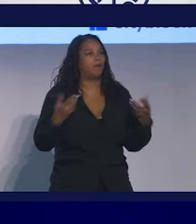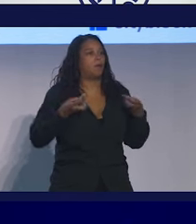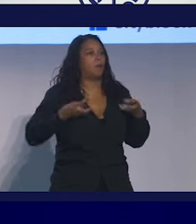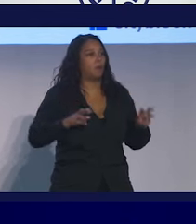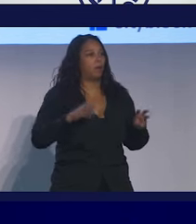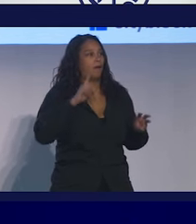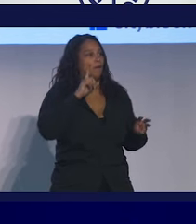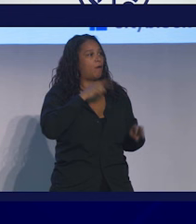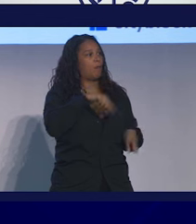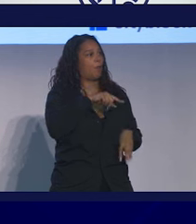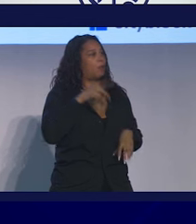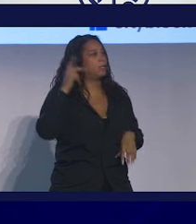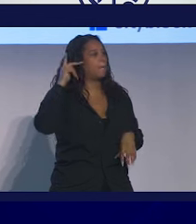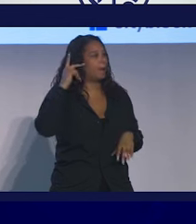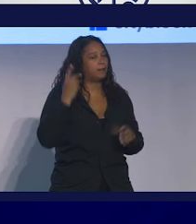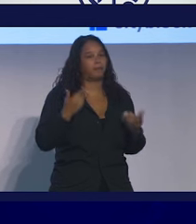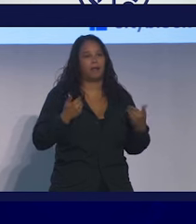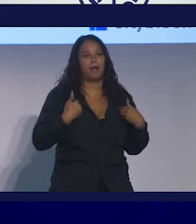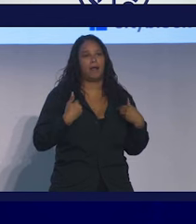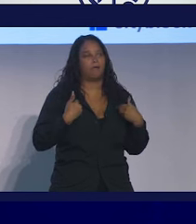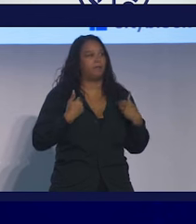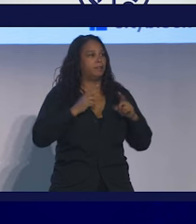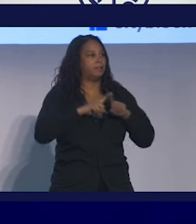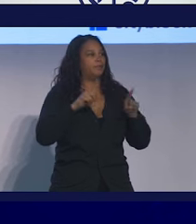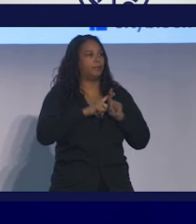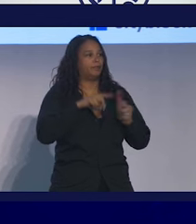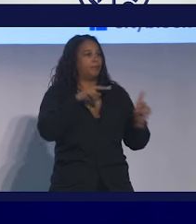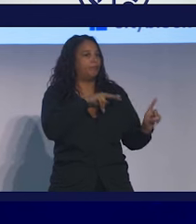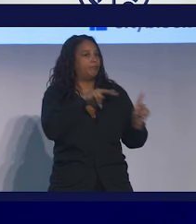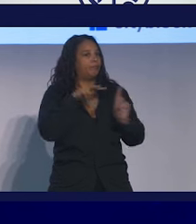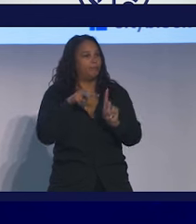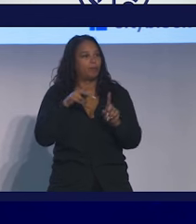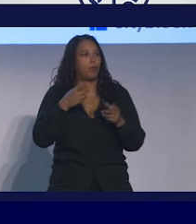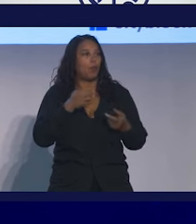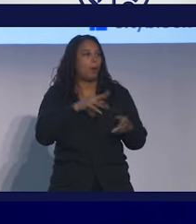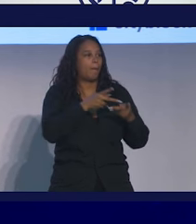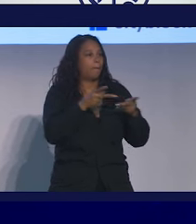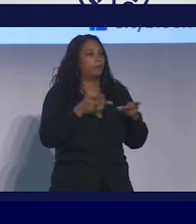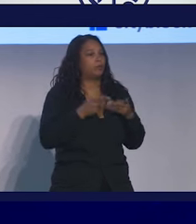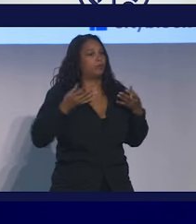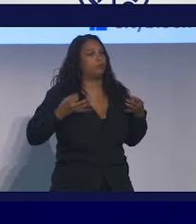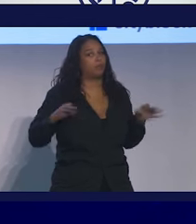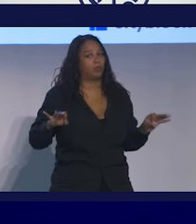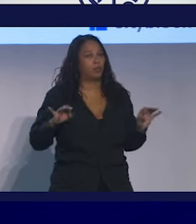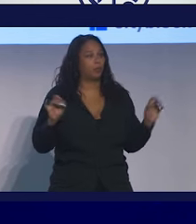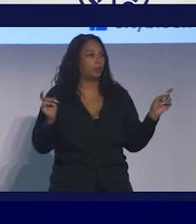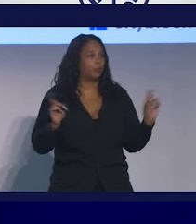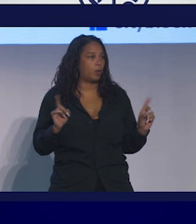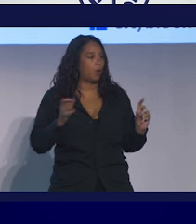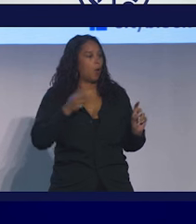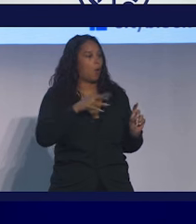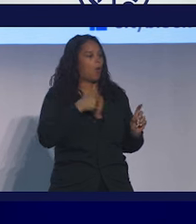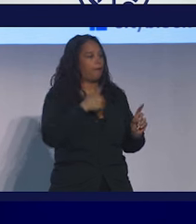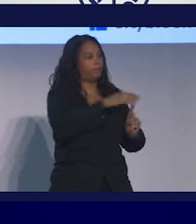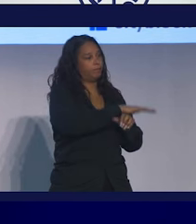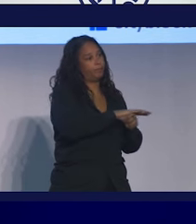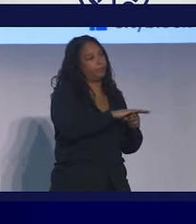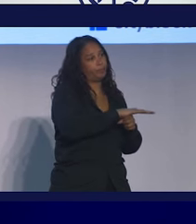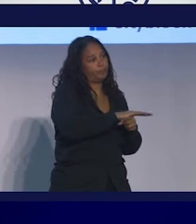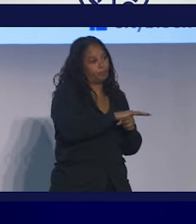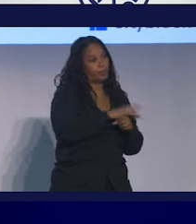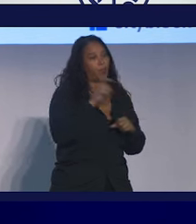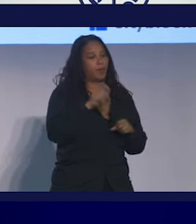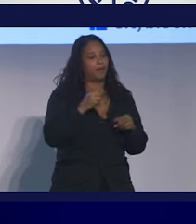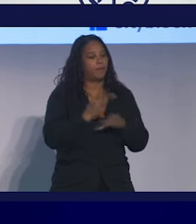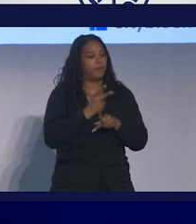politics and viewpoints, places that are much more liberal and more expansive in their coverage. We've got to figure out how to